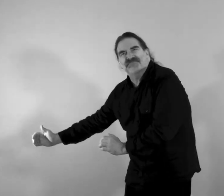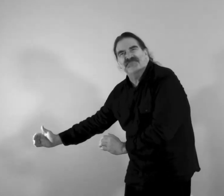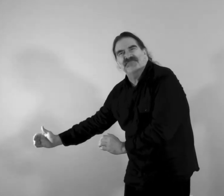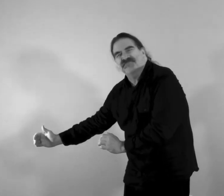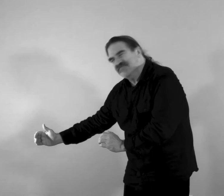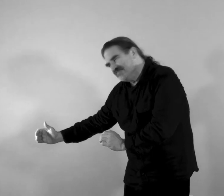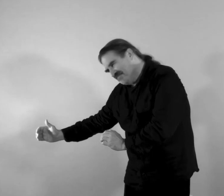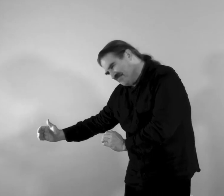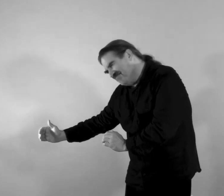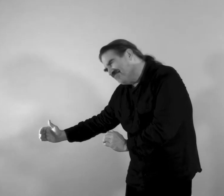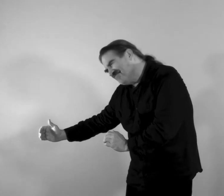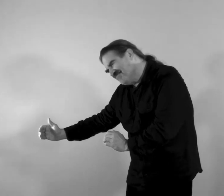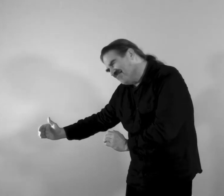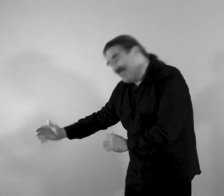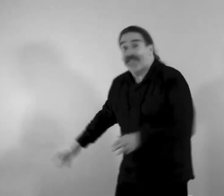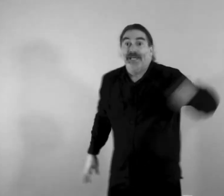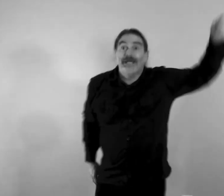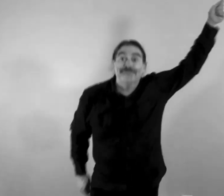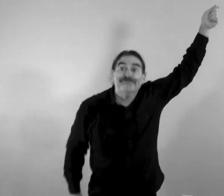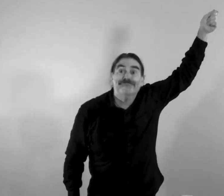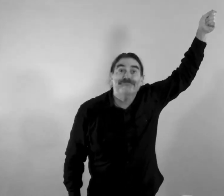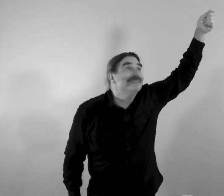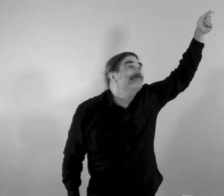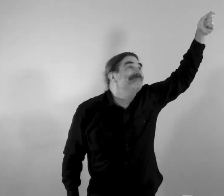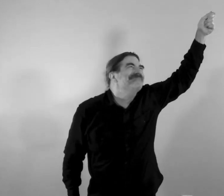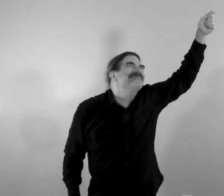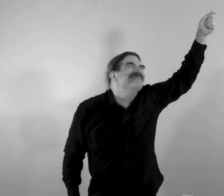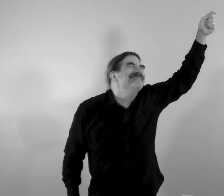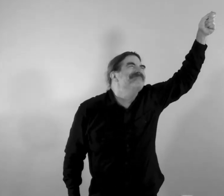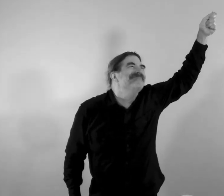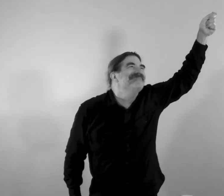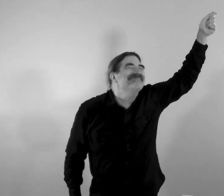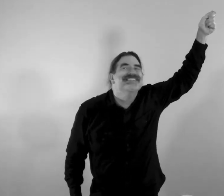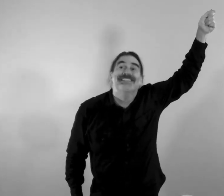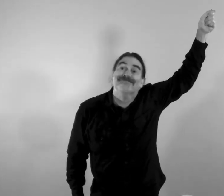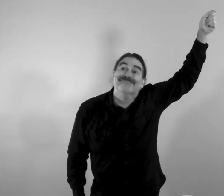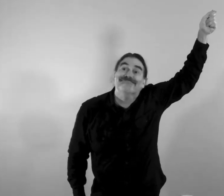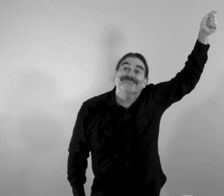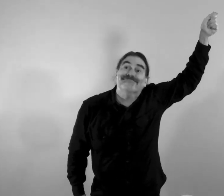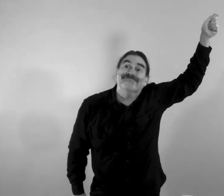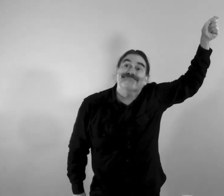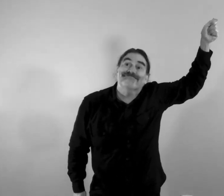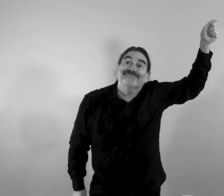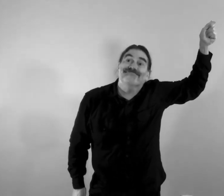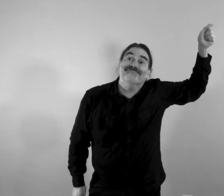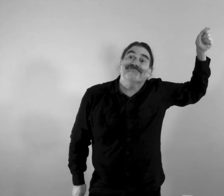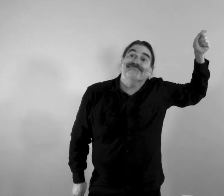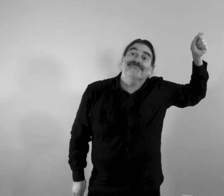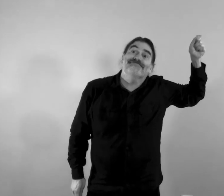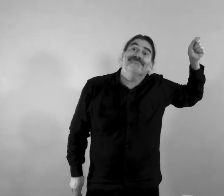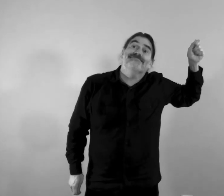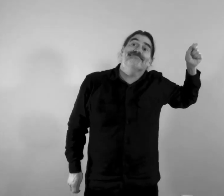Mom, and the boy, and the boy is growing up